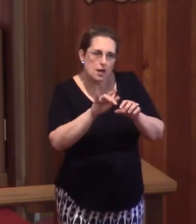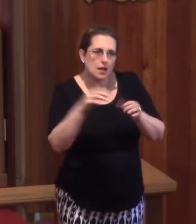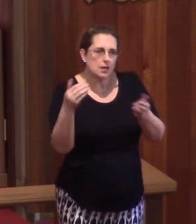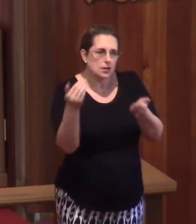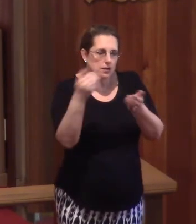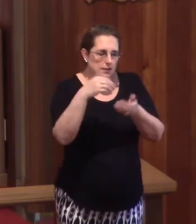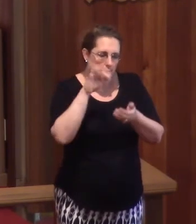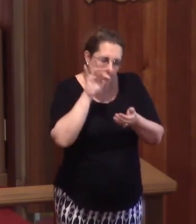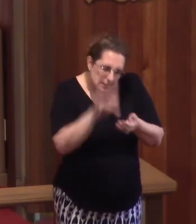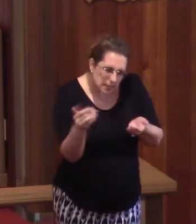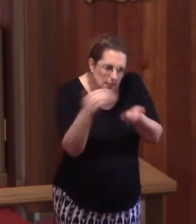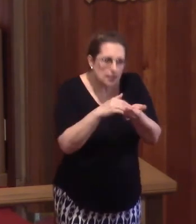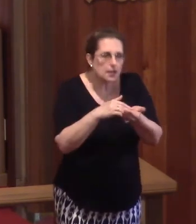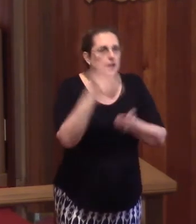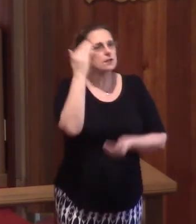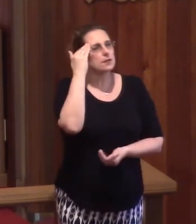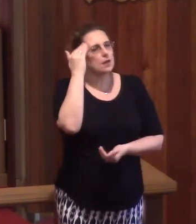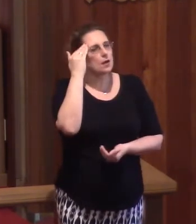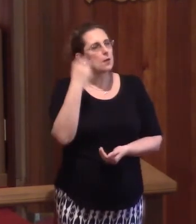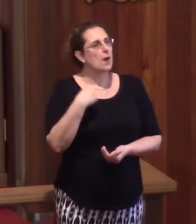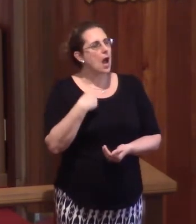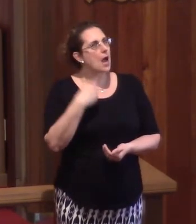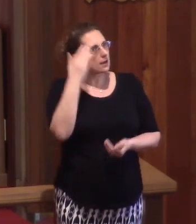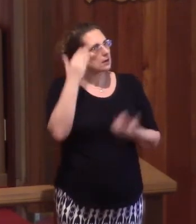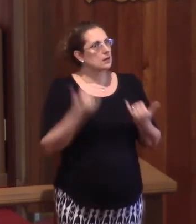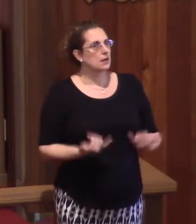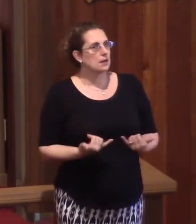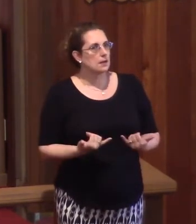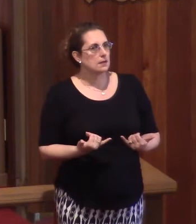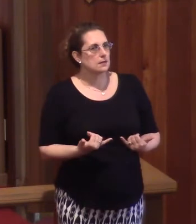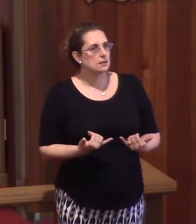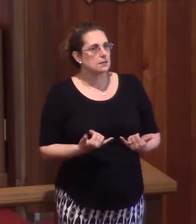Go back to the beginning knowing what I know now.